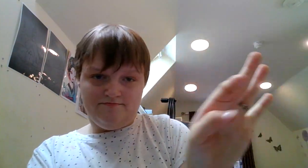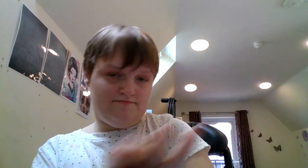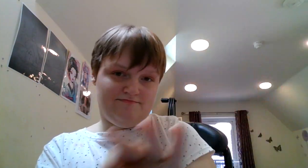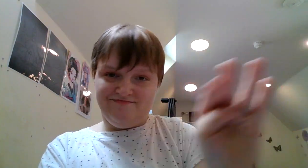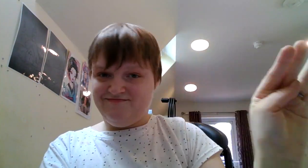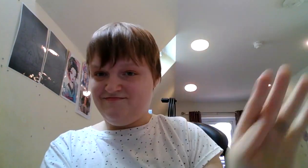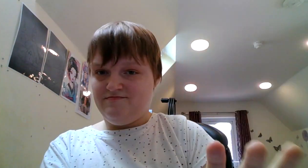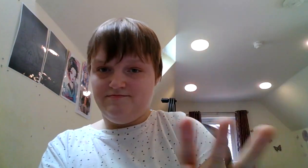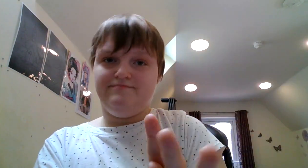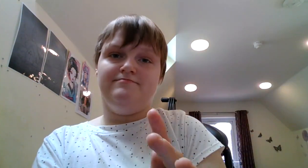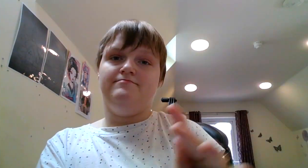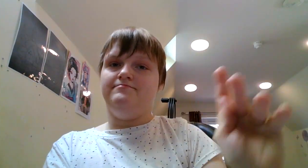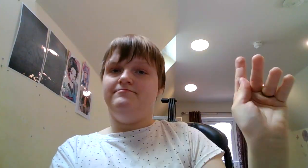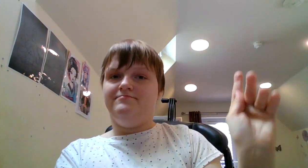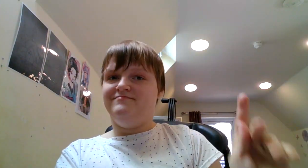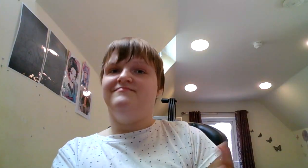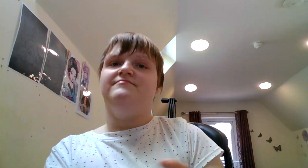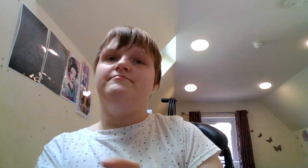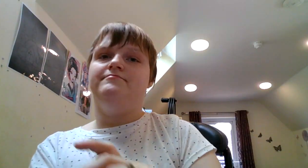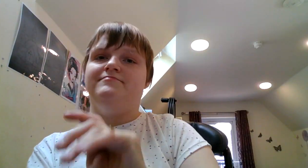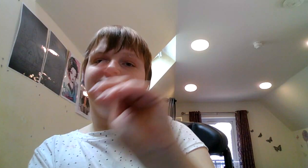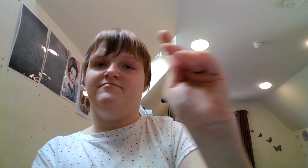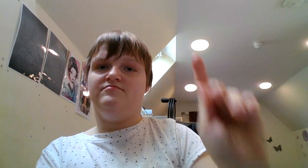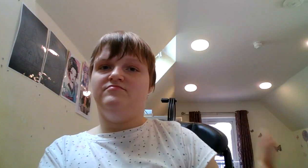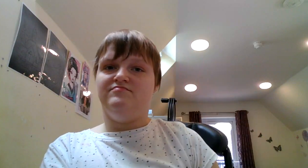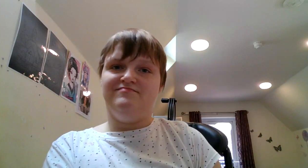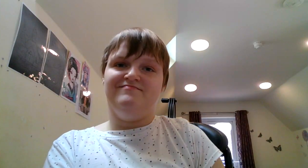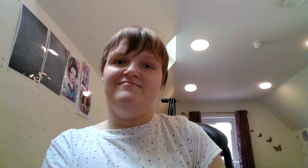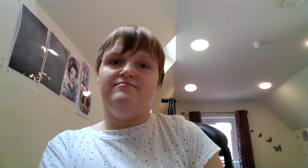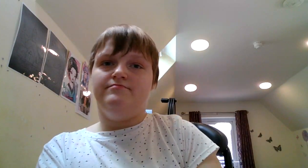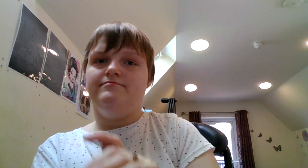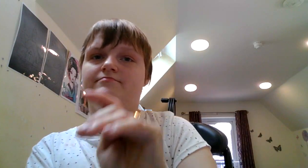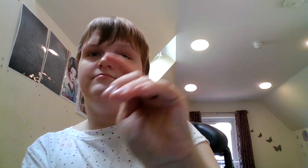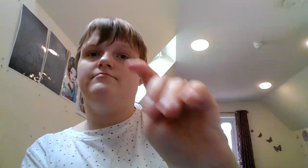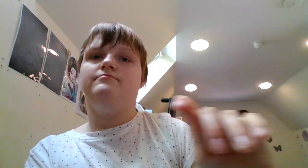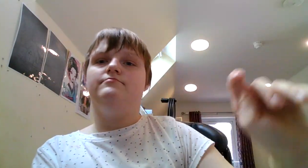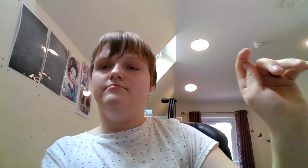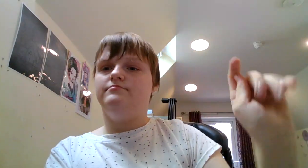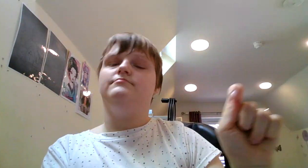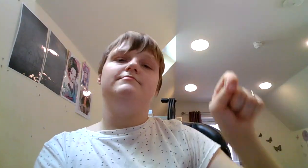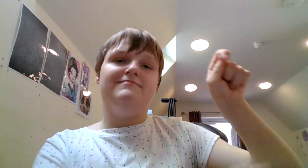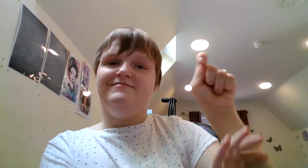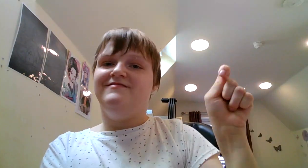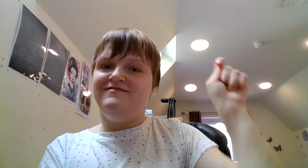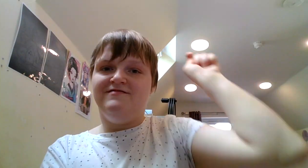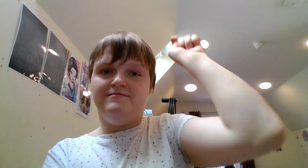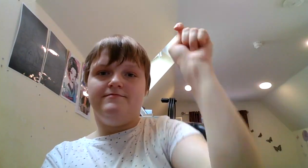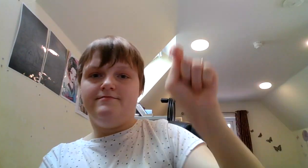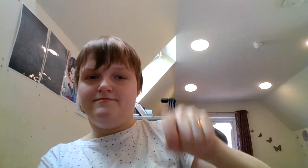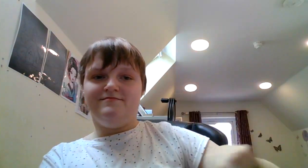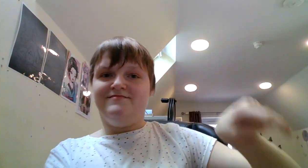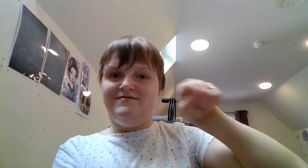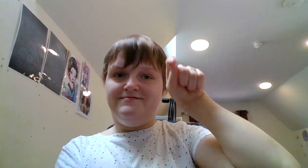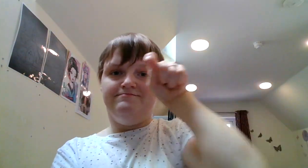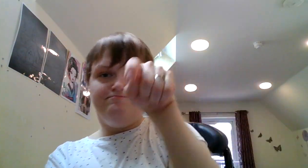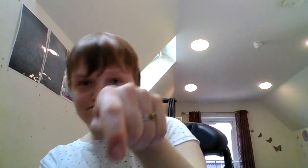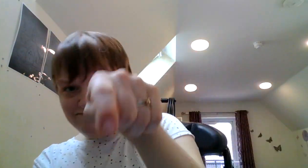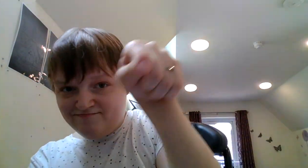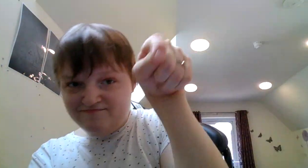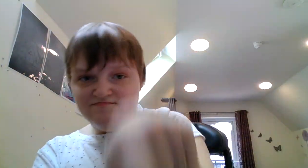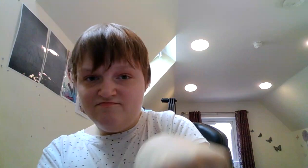happen, and there are people who wonder what happened. To be successful, you need to be a person who makes